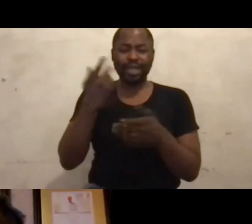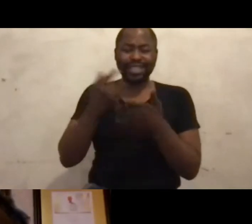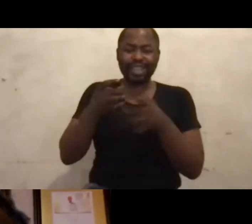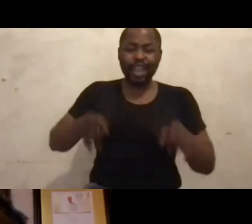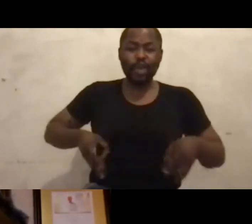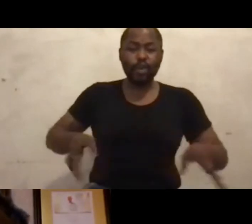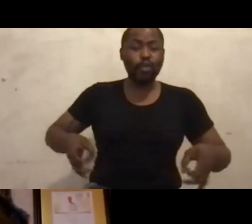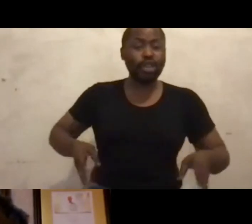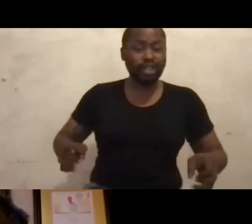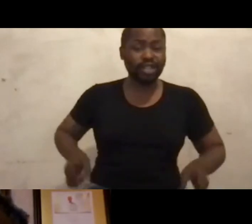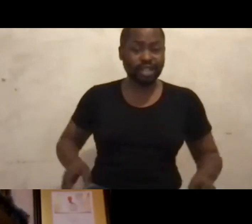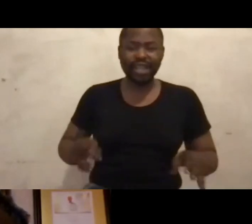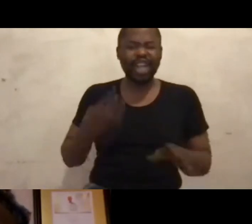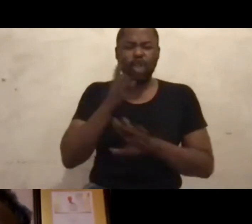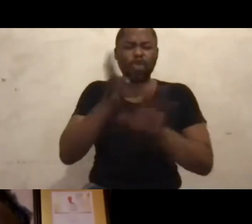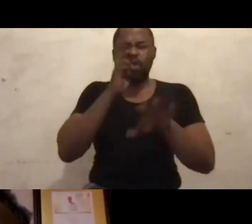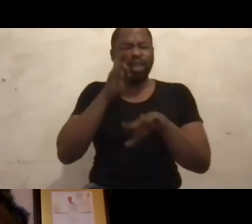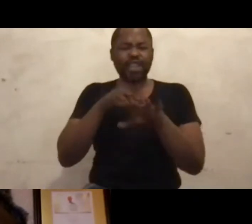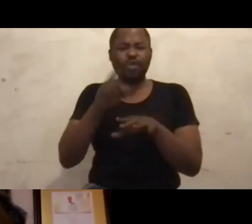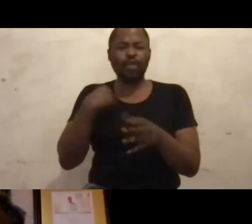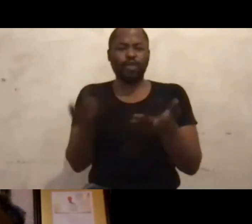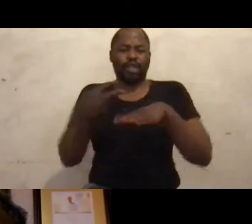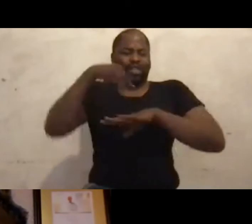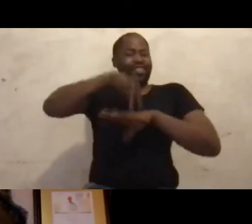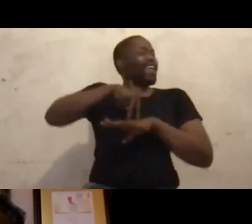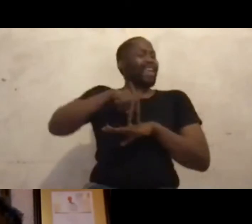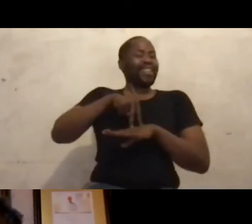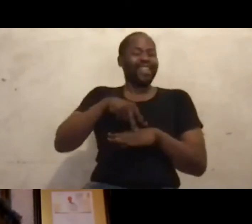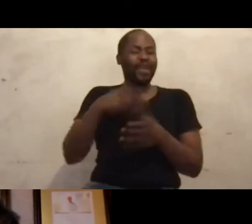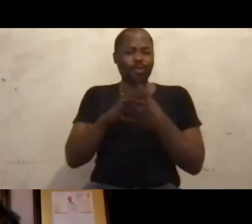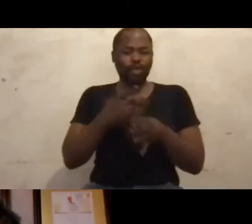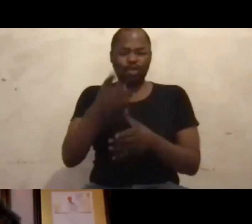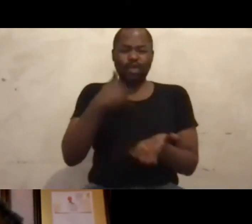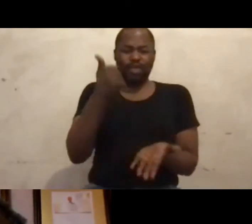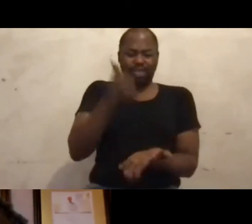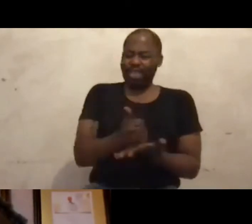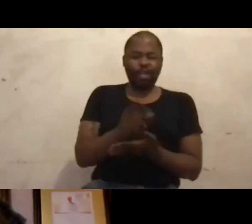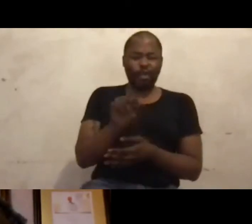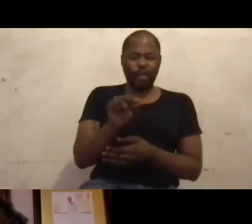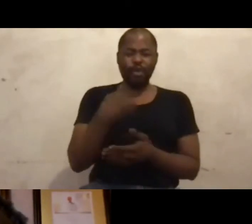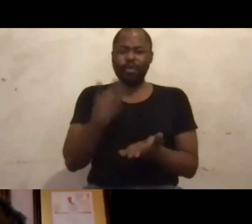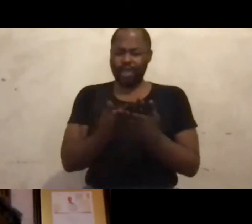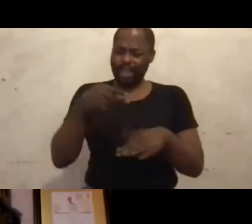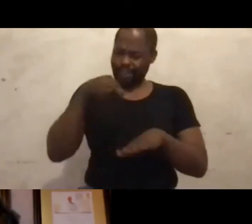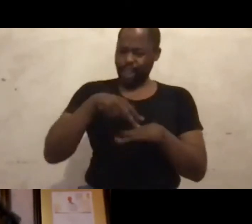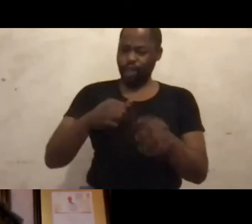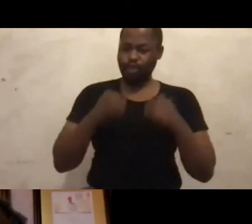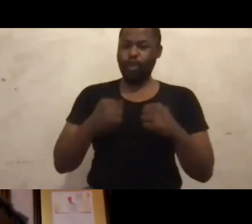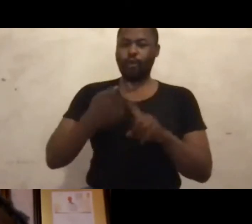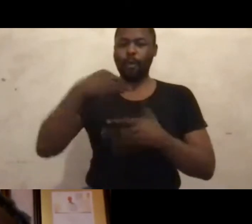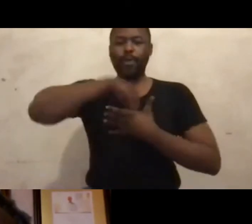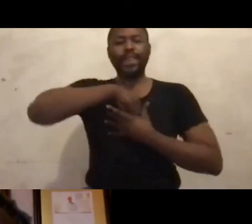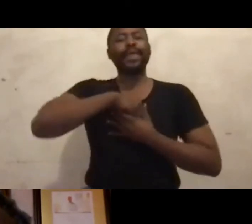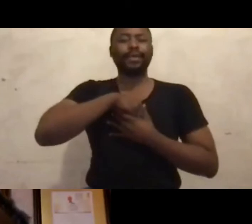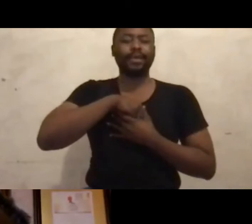there's no reason that he's not standing because he's sitting on a chair. So you stand strong from within, and